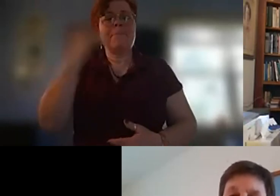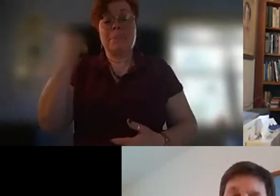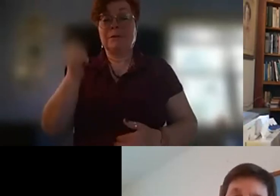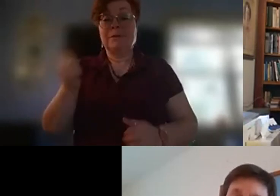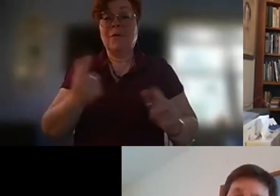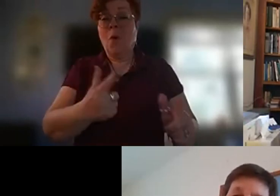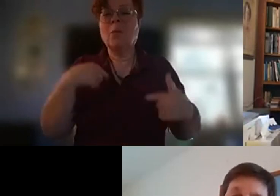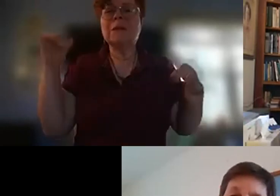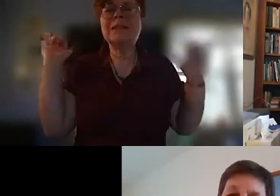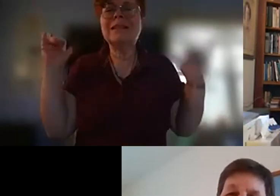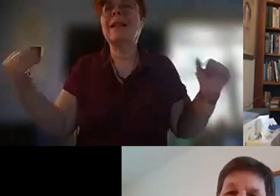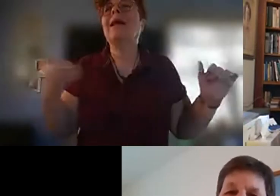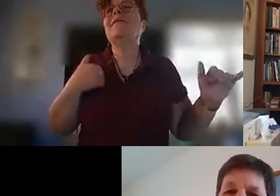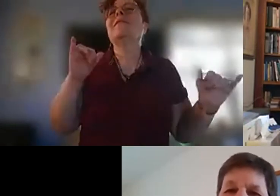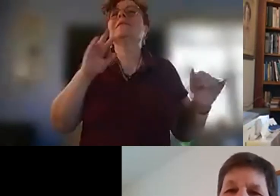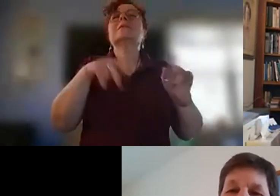we still have this this kind of feeling of a ghost